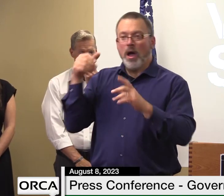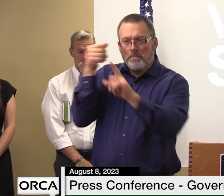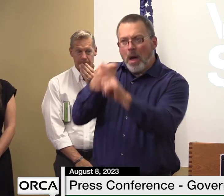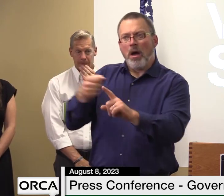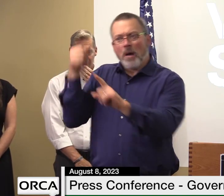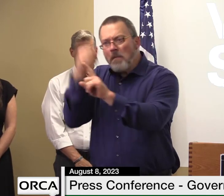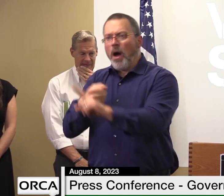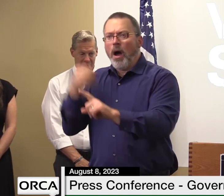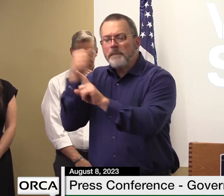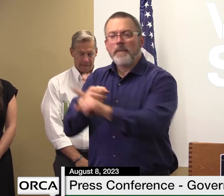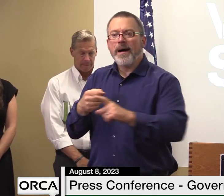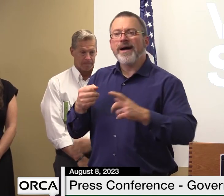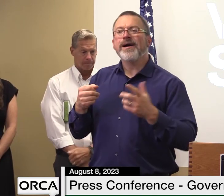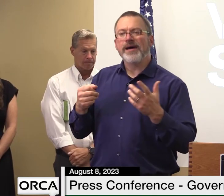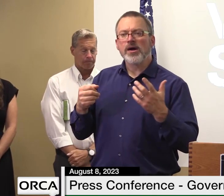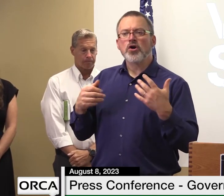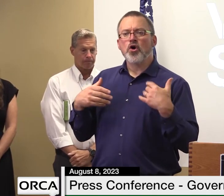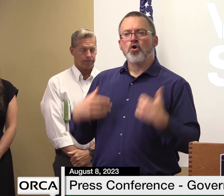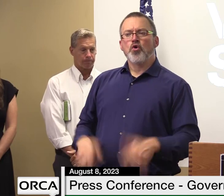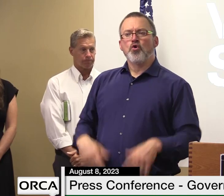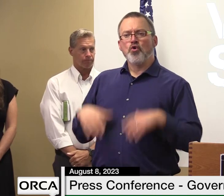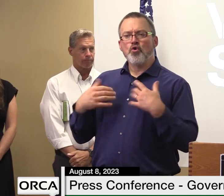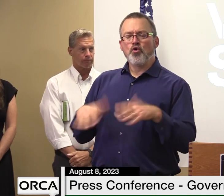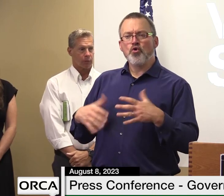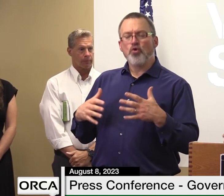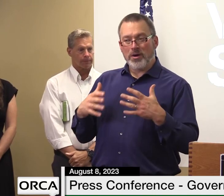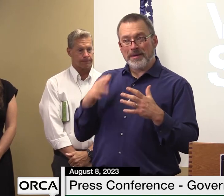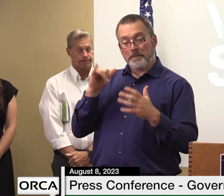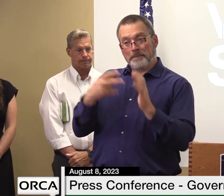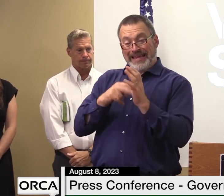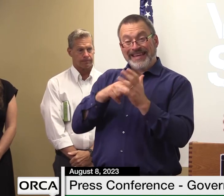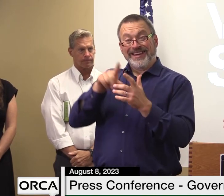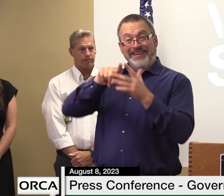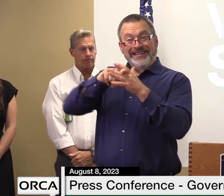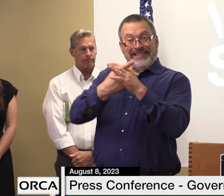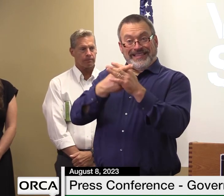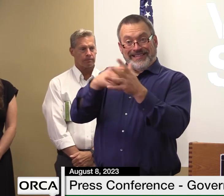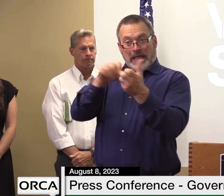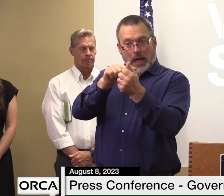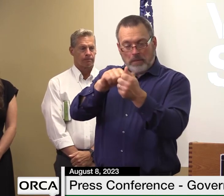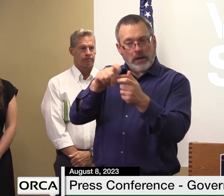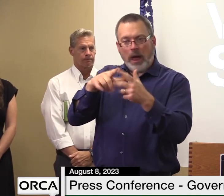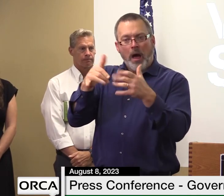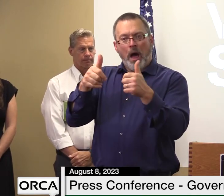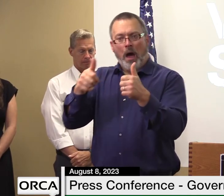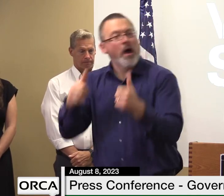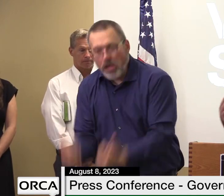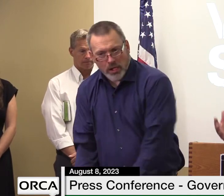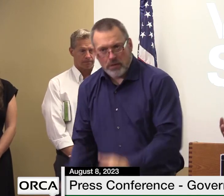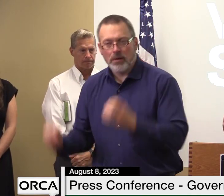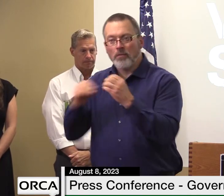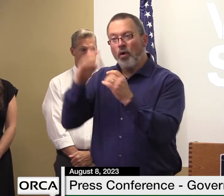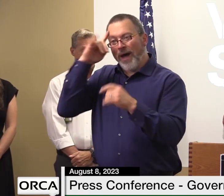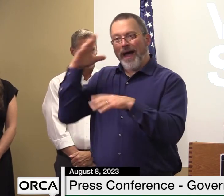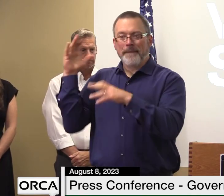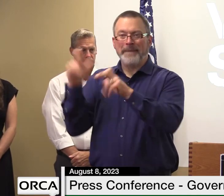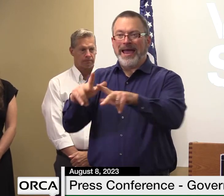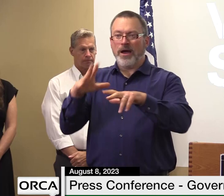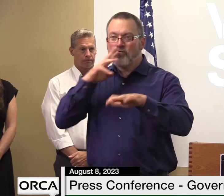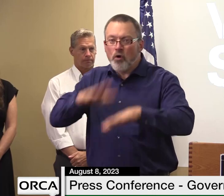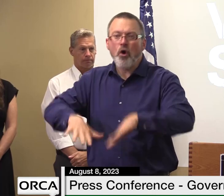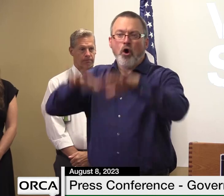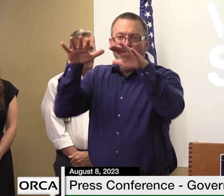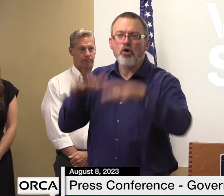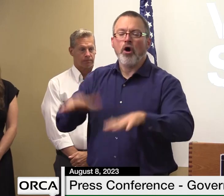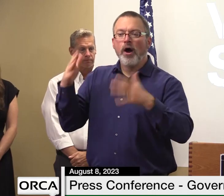event and created more damage but everything has to come to an end in term in fema's eyes i mean they're